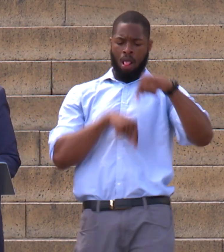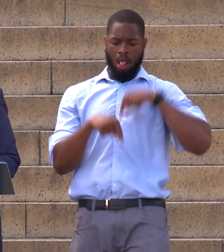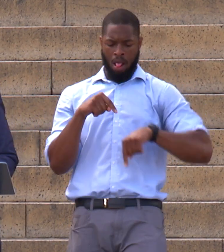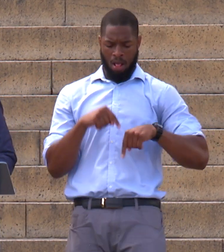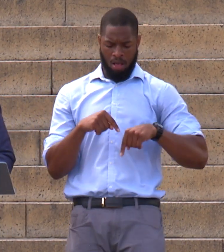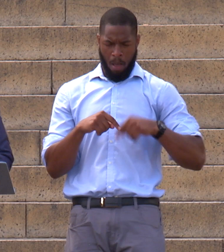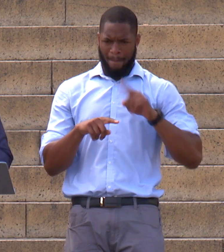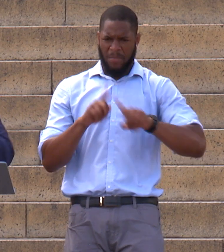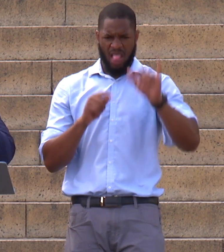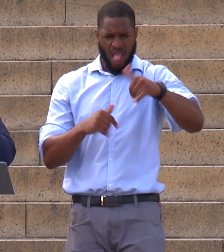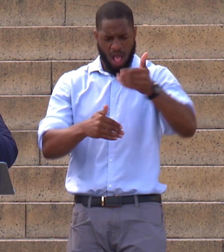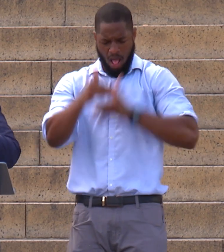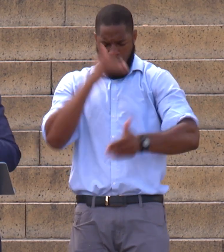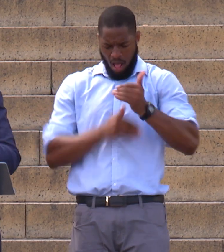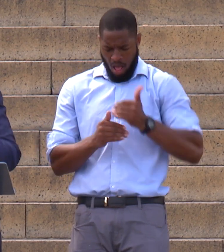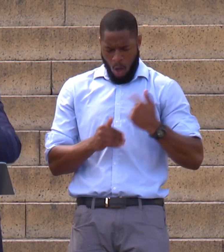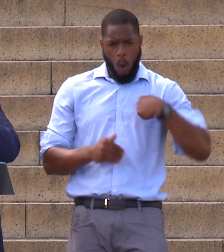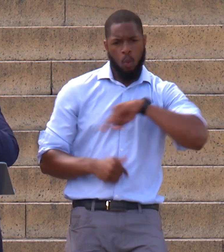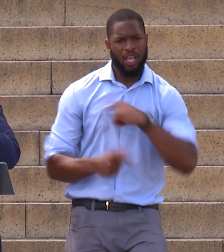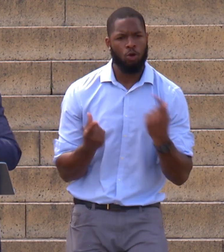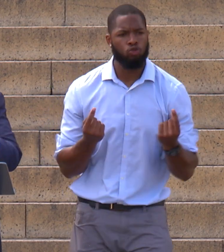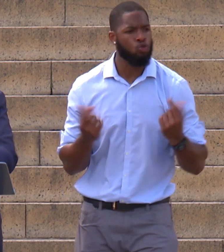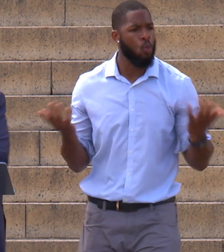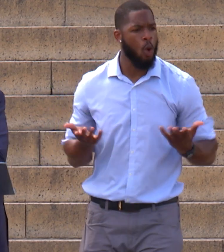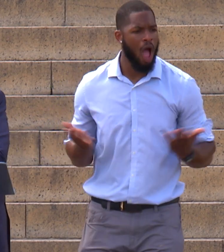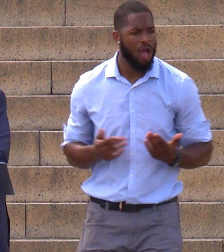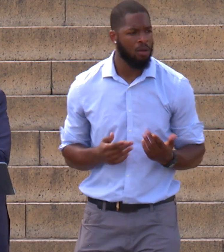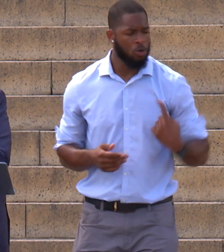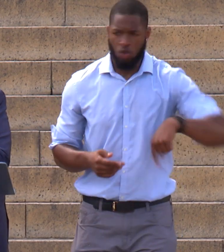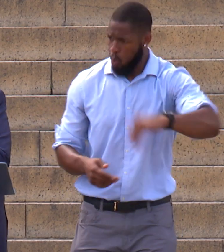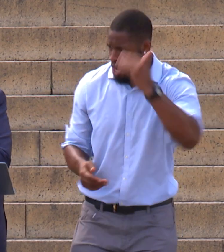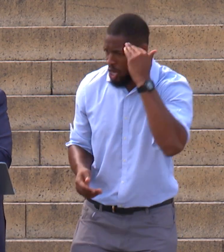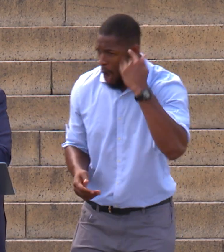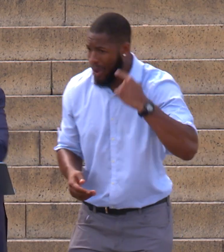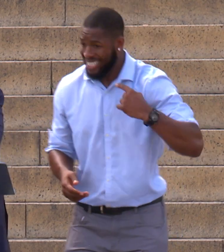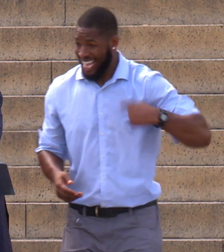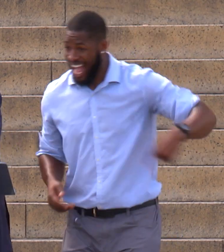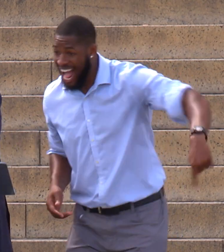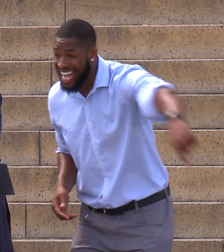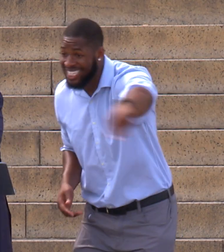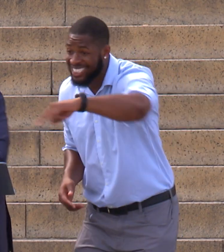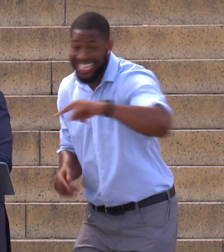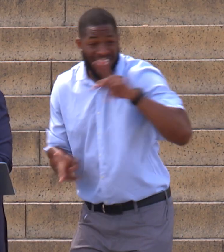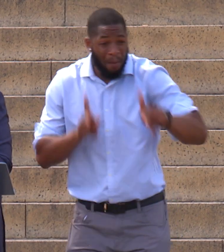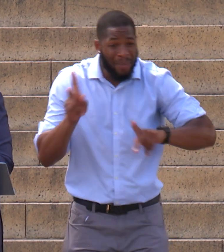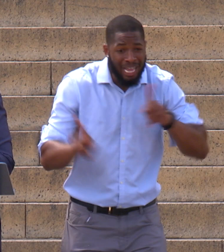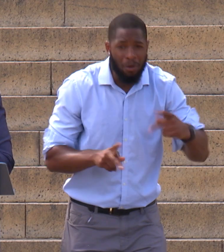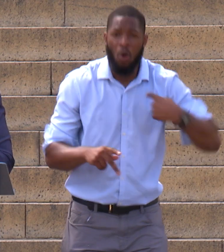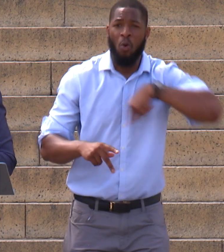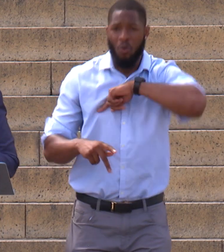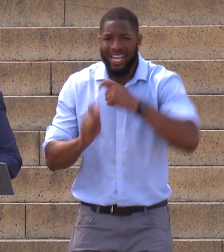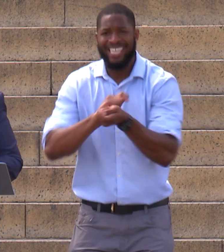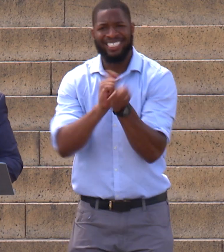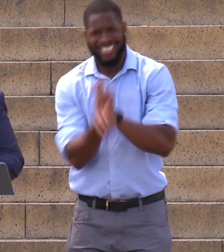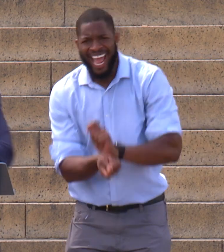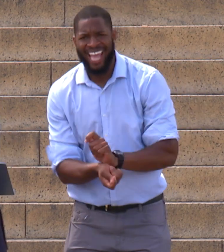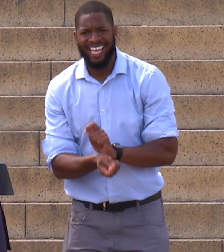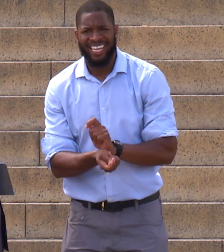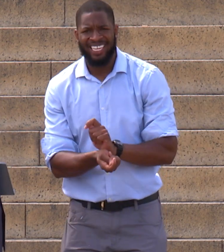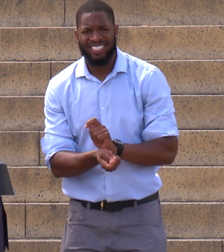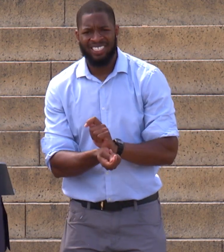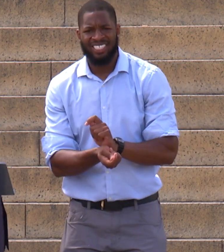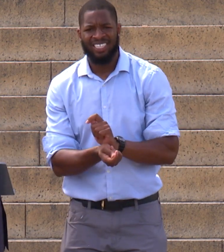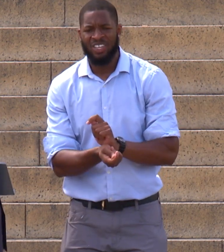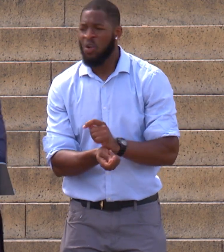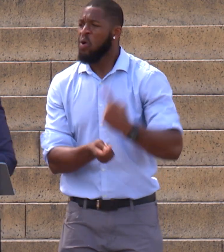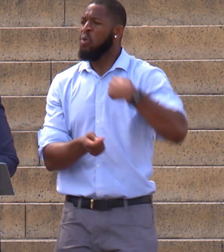we going to do? Do we realize that it is we the people who can make changes, represent